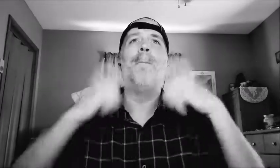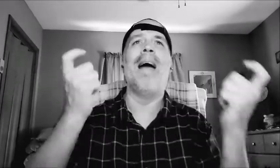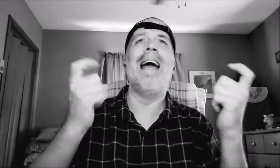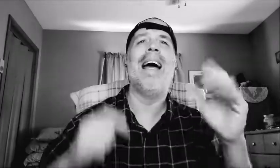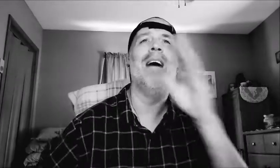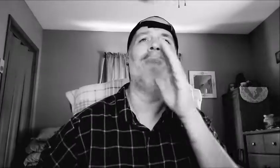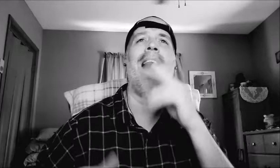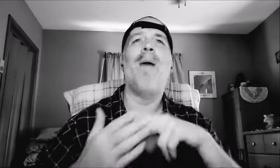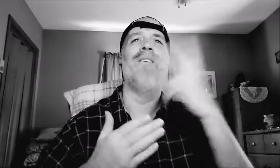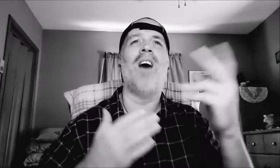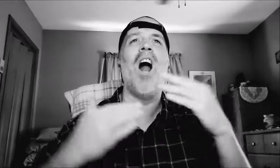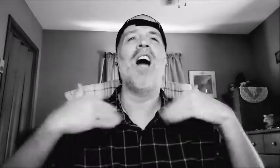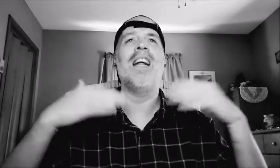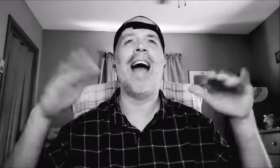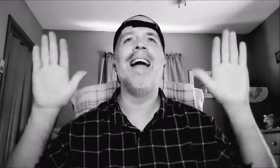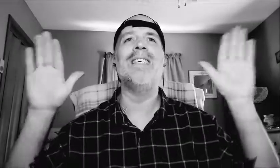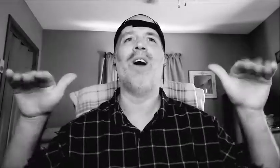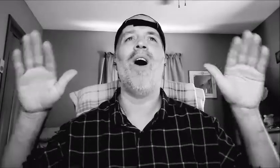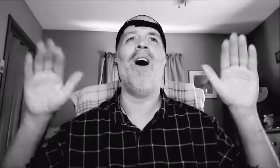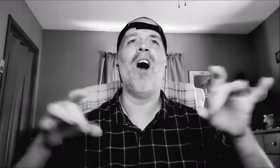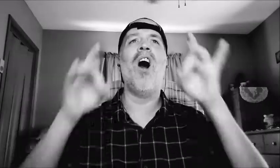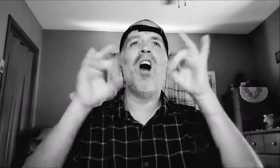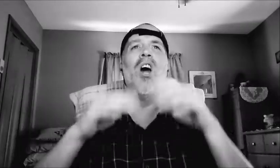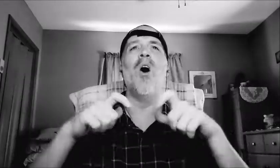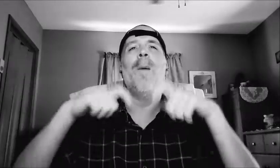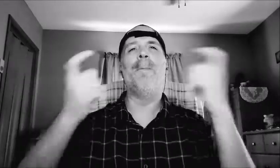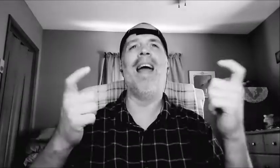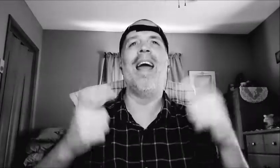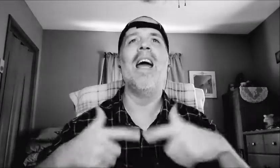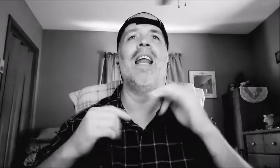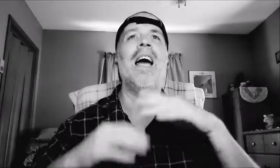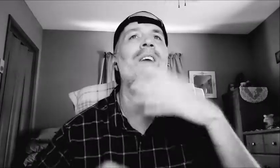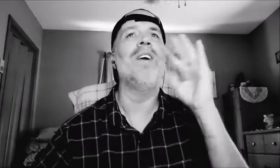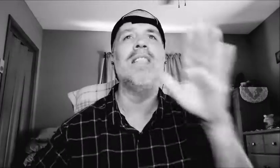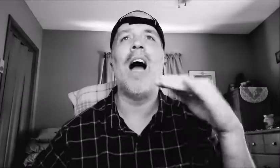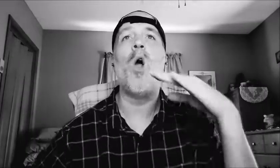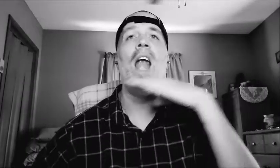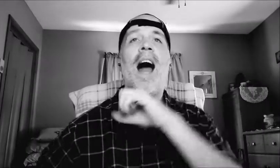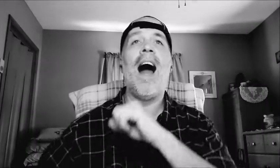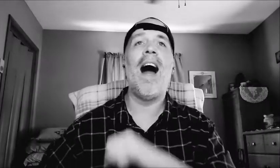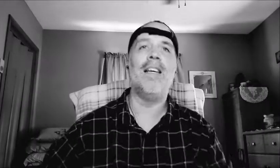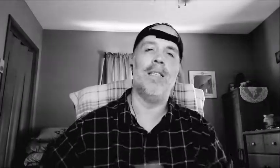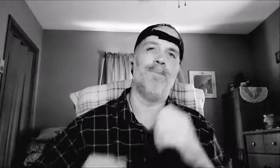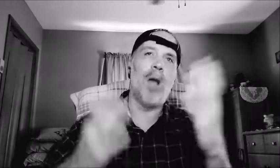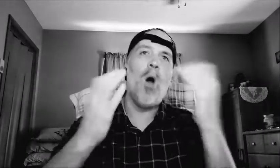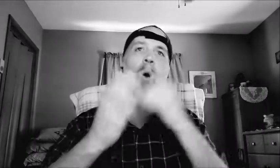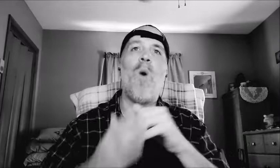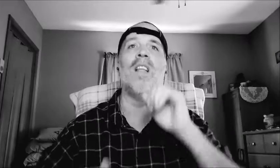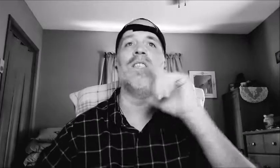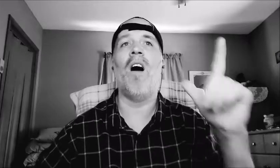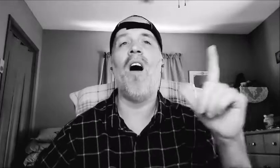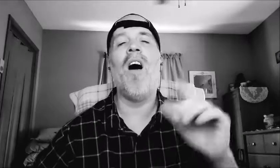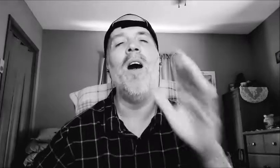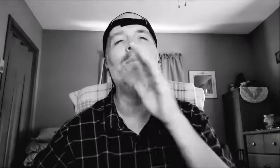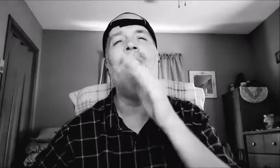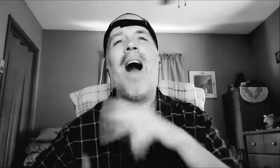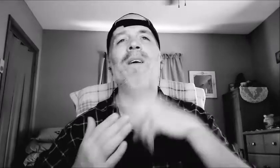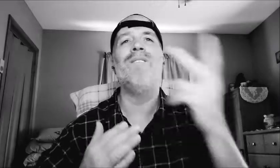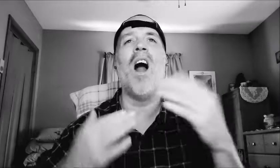big mamas for an angel Lose big, living out of life Once and all, mamas